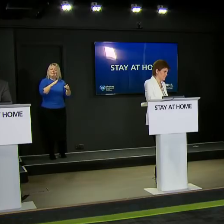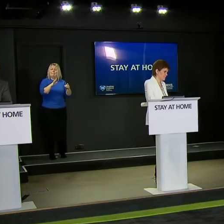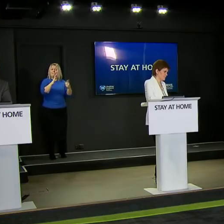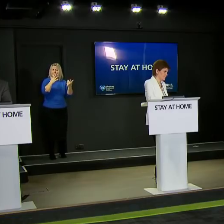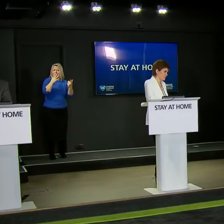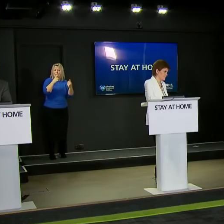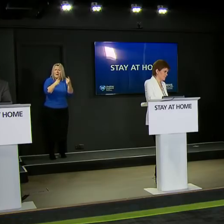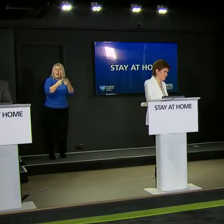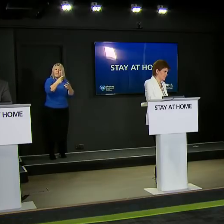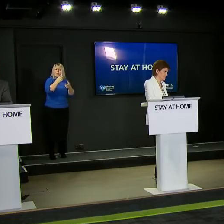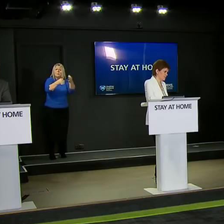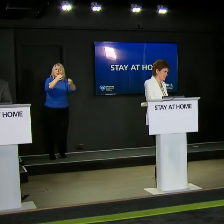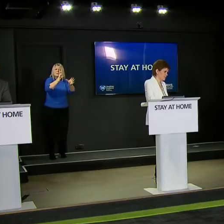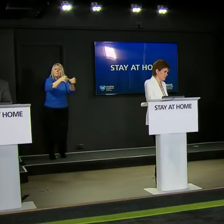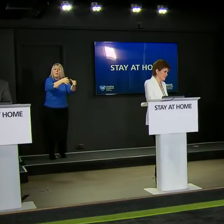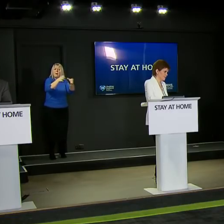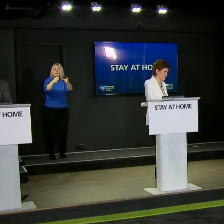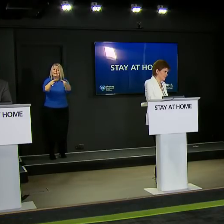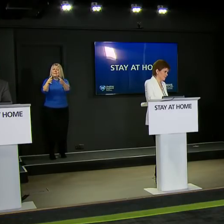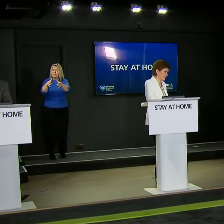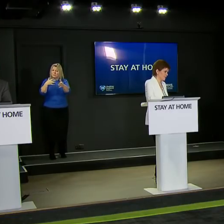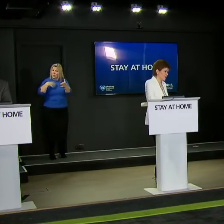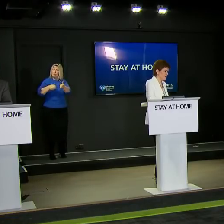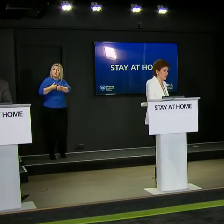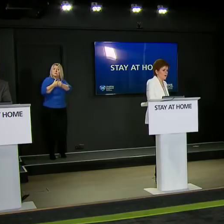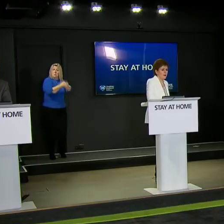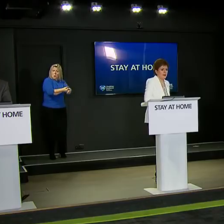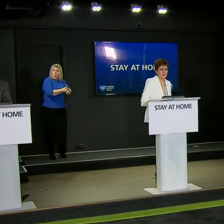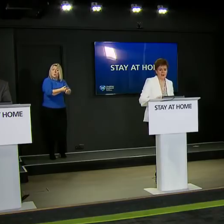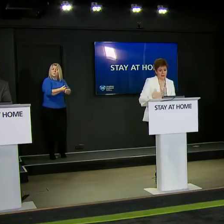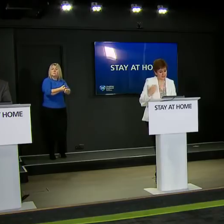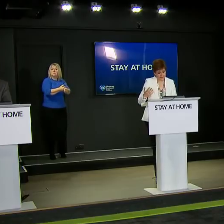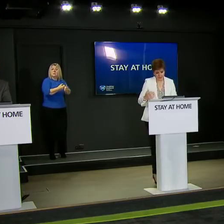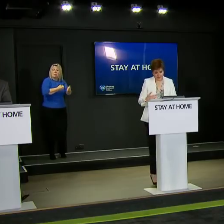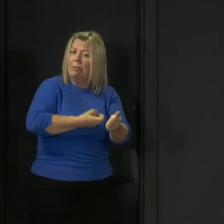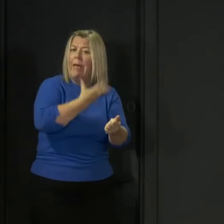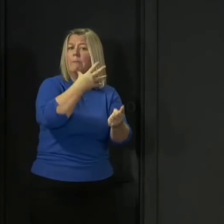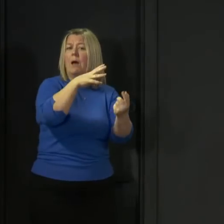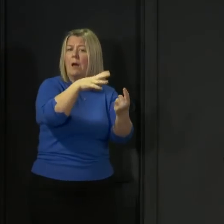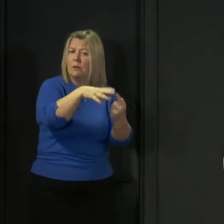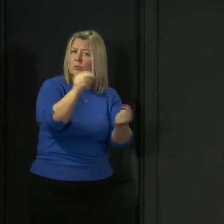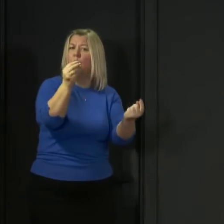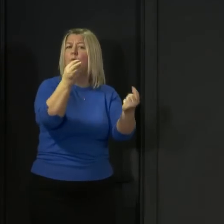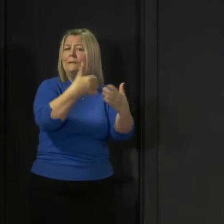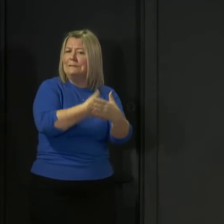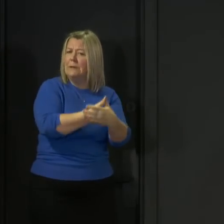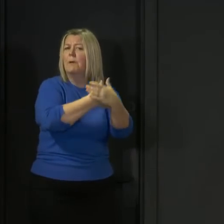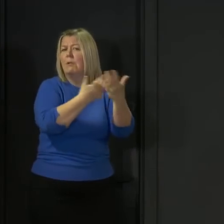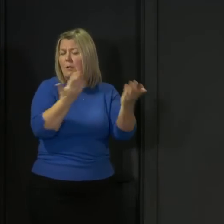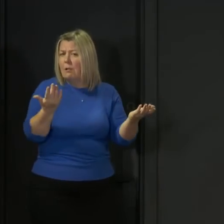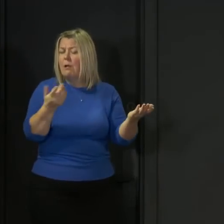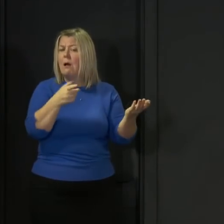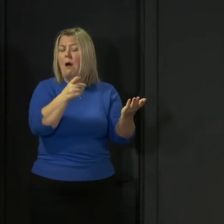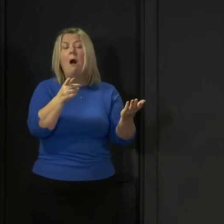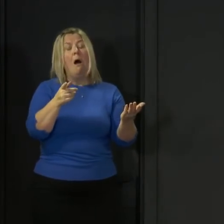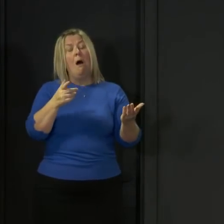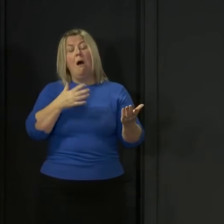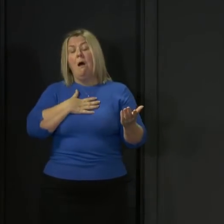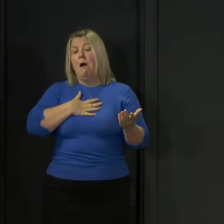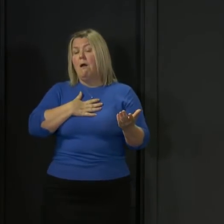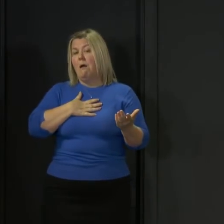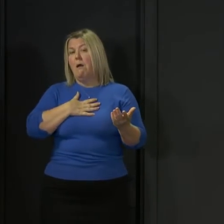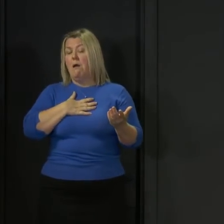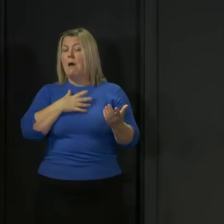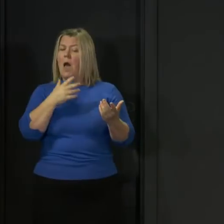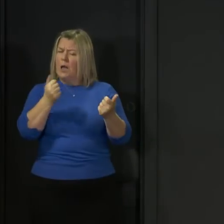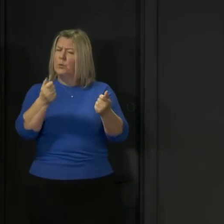back it is something the Scottish government are minded to support I certainly have a lot of sympathy with that position obviously there's a